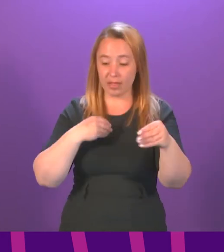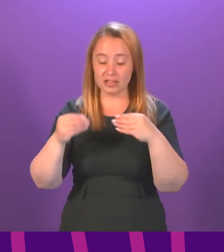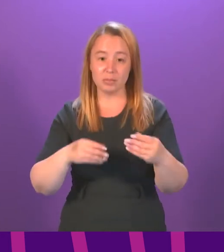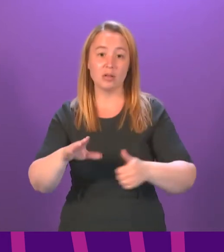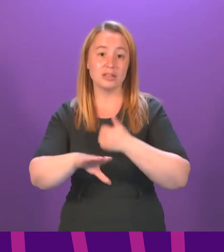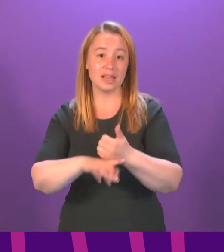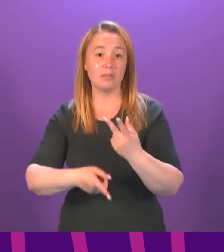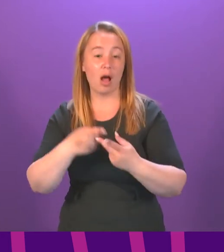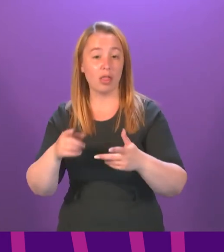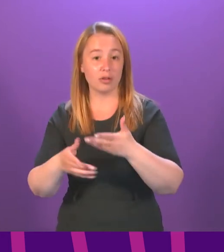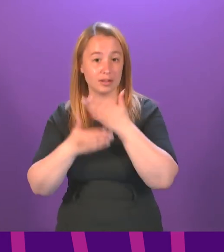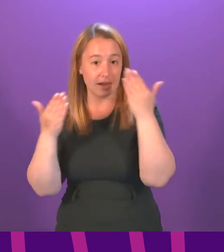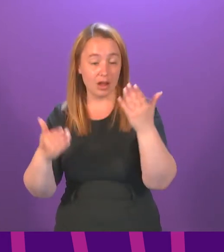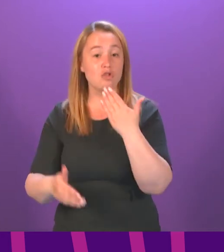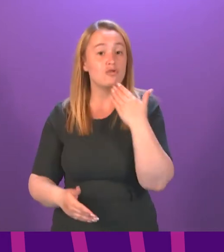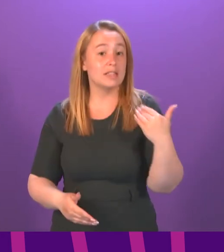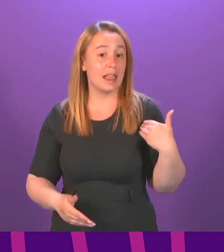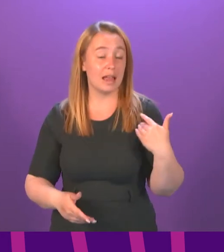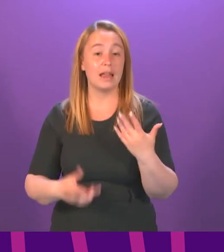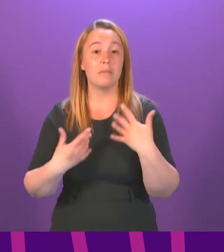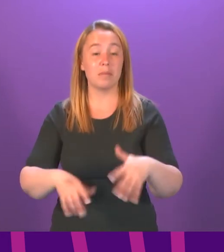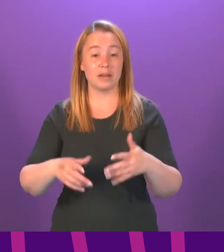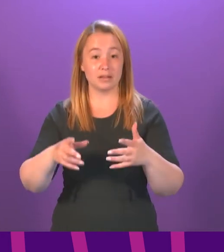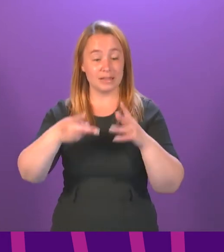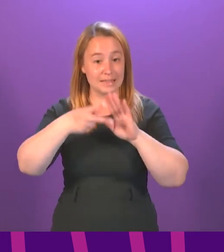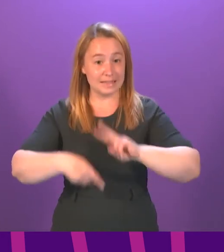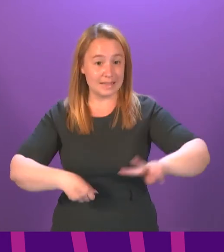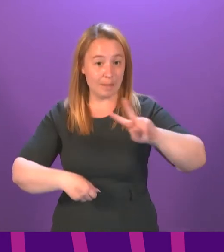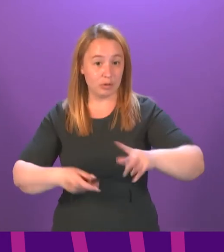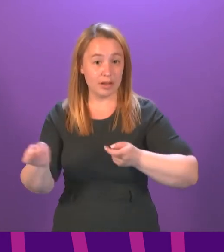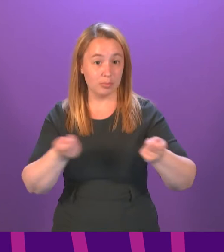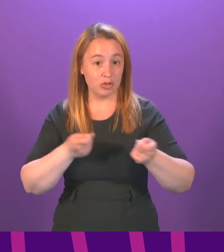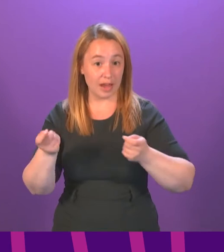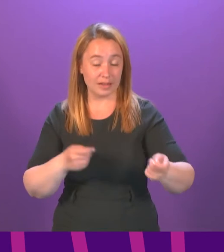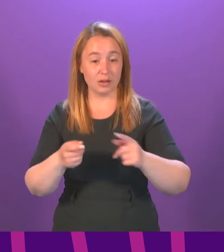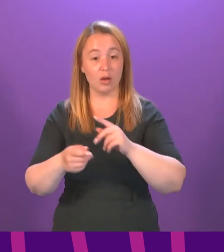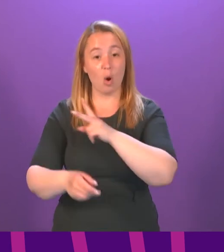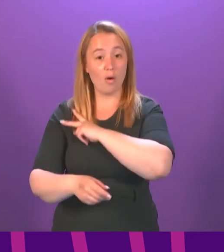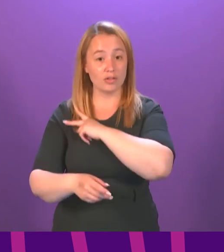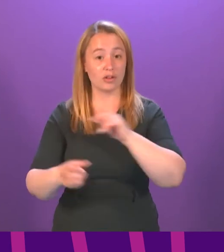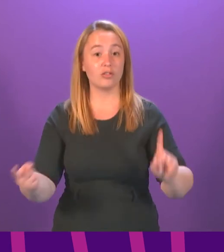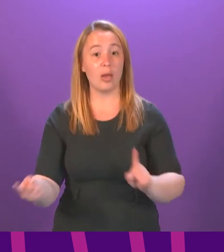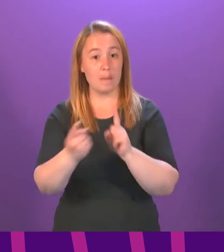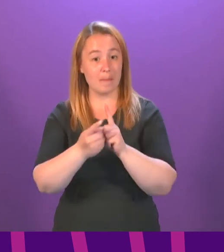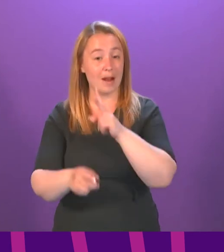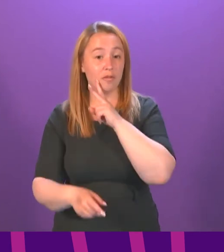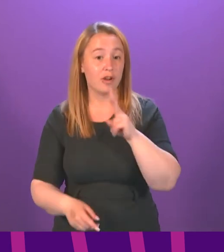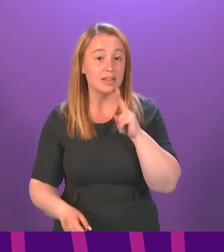met for four hours on a Friday to elect our deputy presiding officers. We could easily meet on a Friday to consider urgent matters